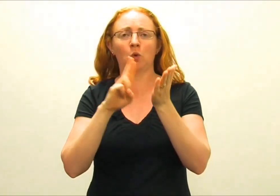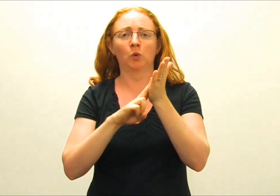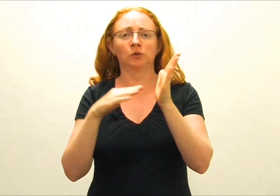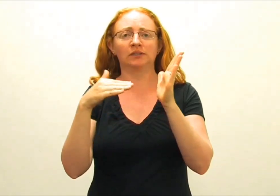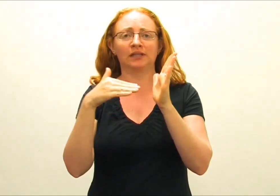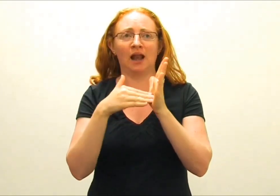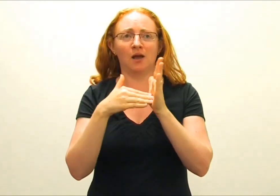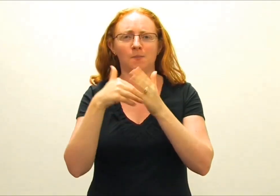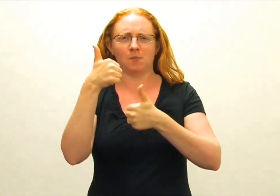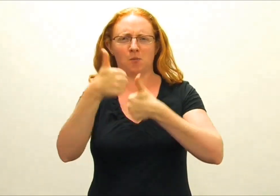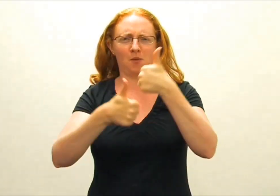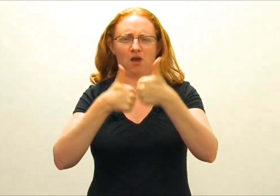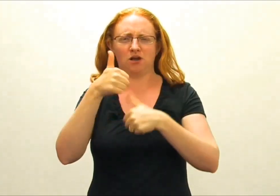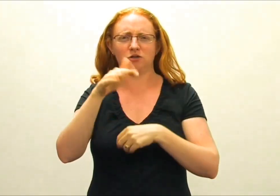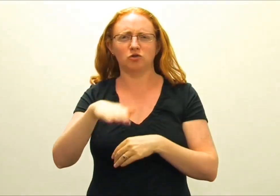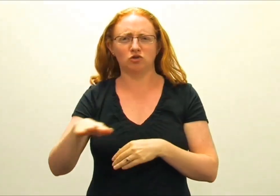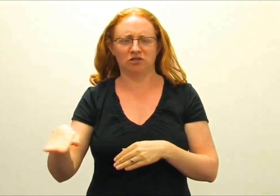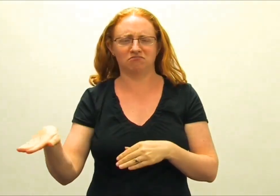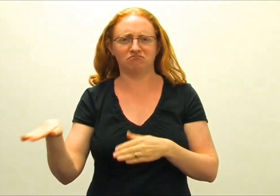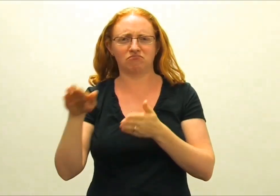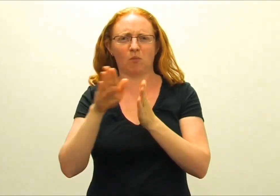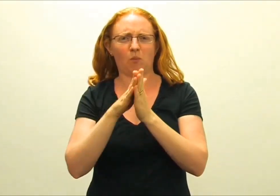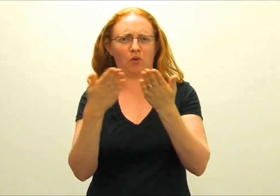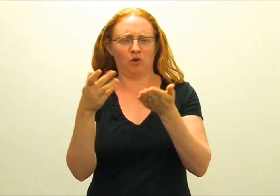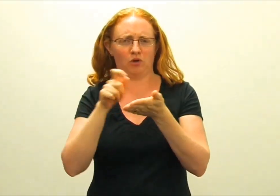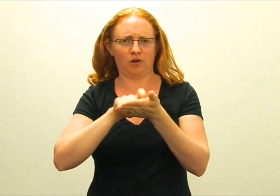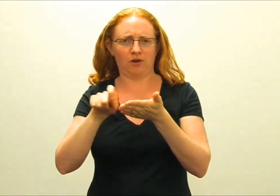He's a popular New Zealand children's writer.